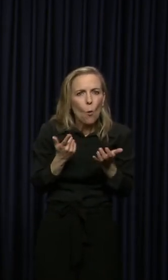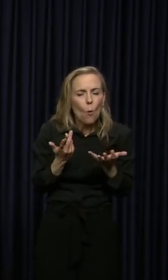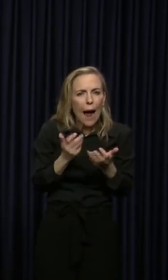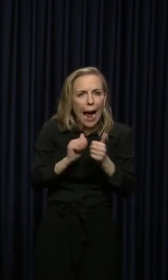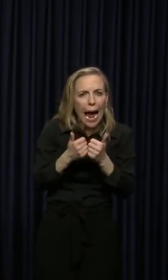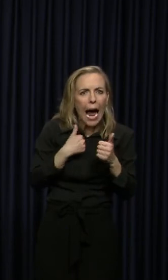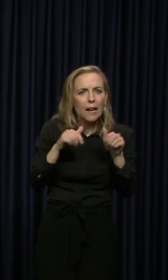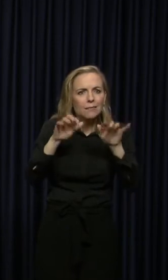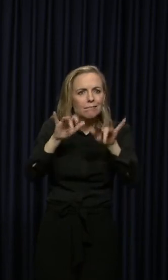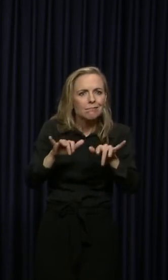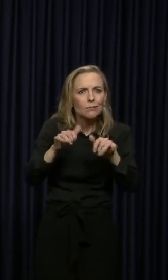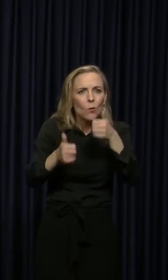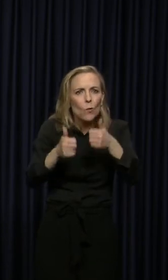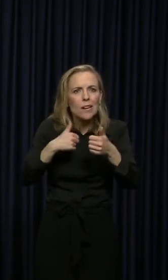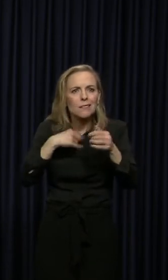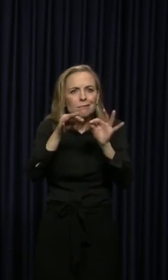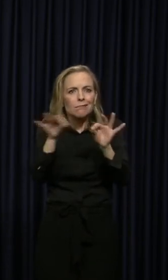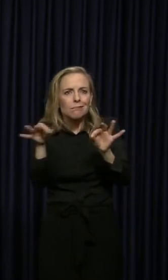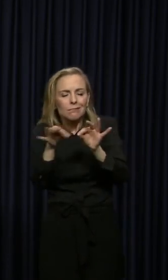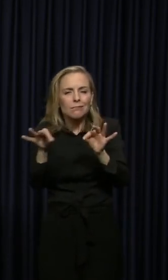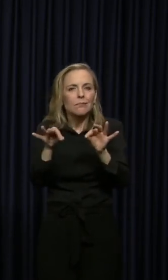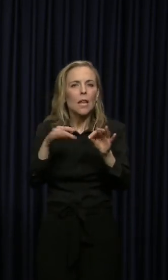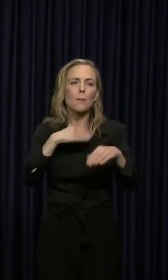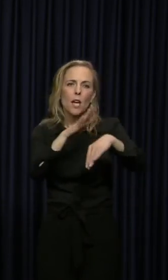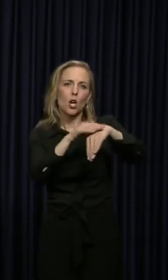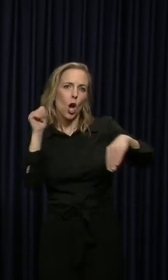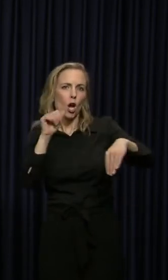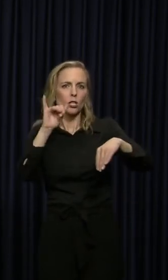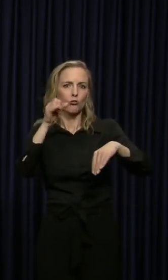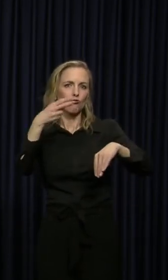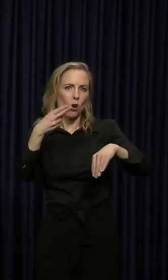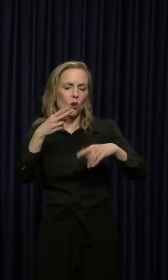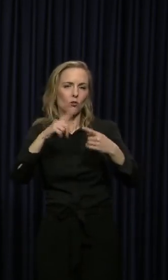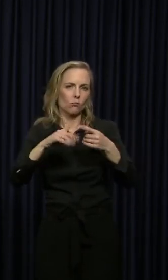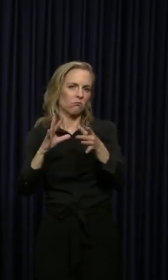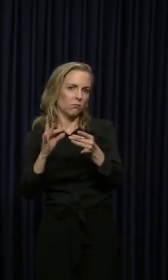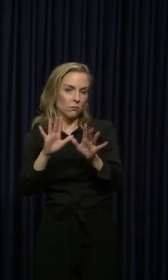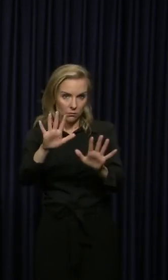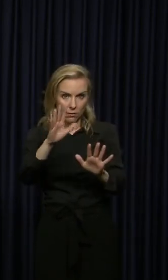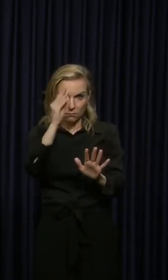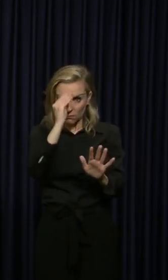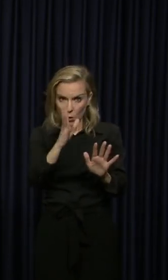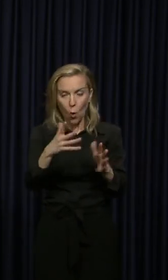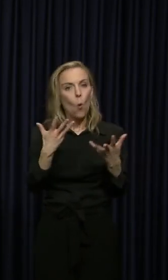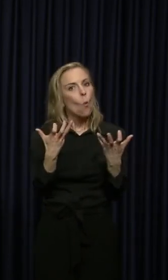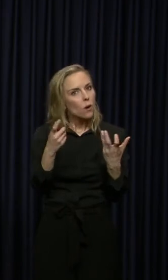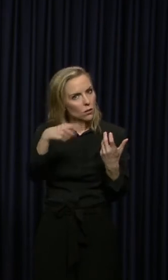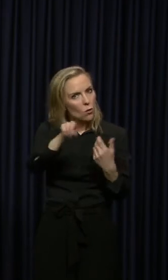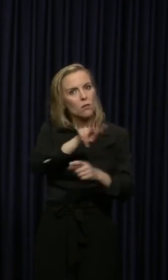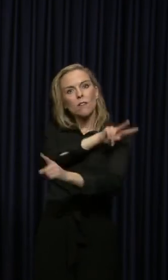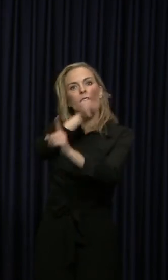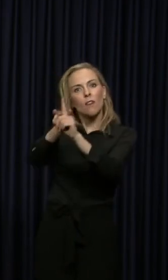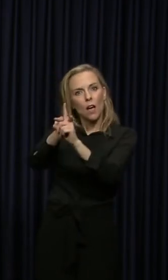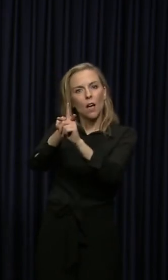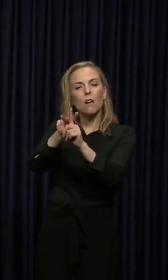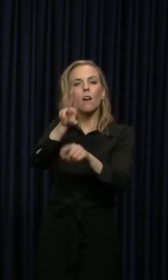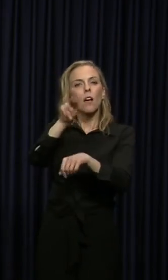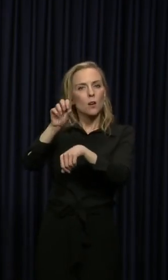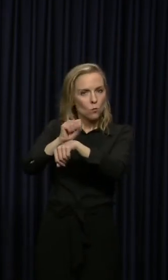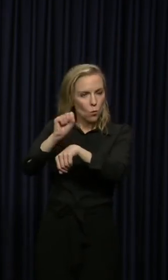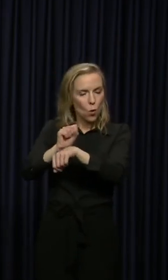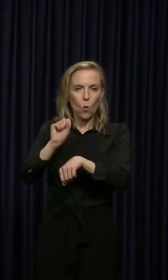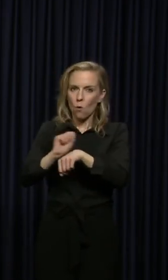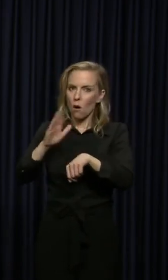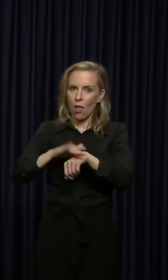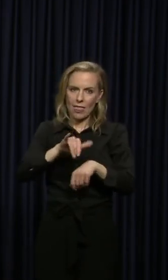Um, let me call up Josh Benton for that. But let me tell them we want you to file for unemployment. We are working on our system each and every